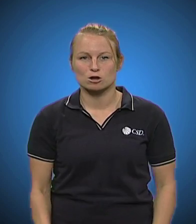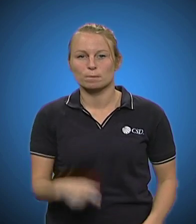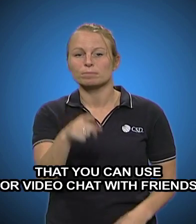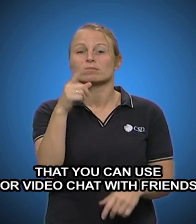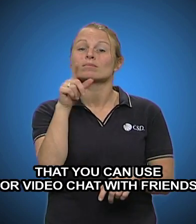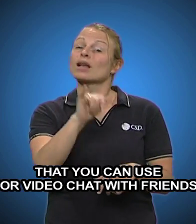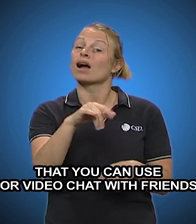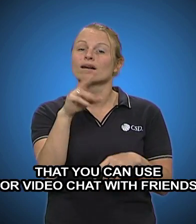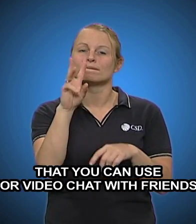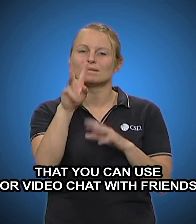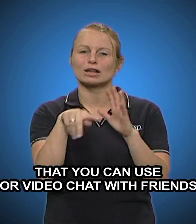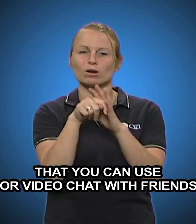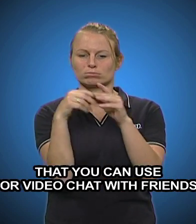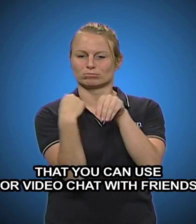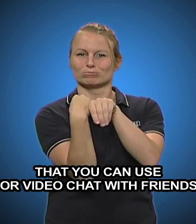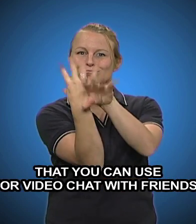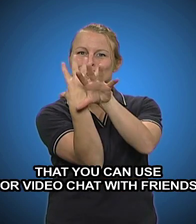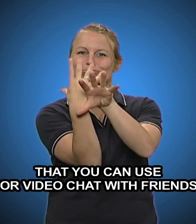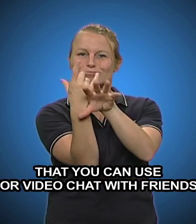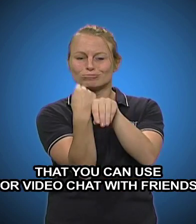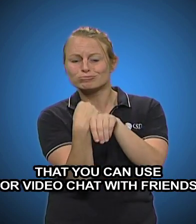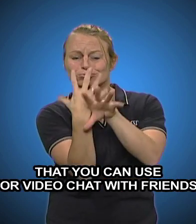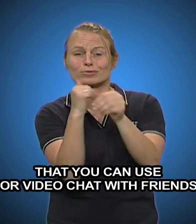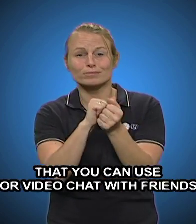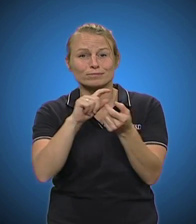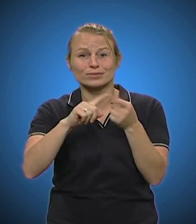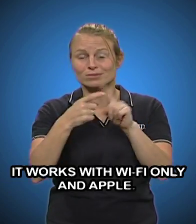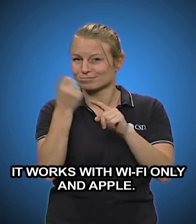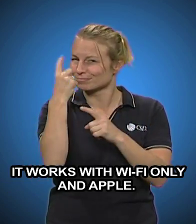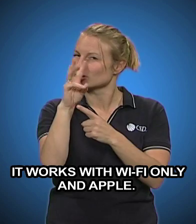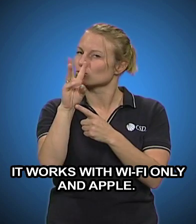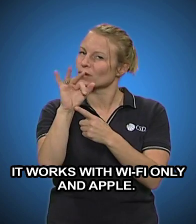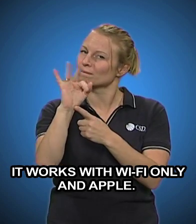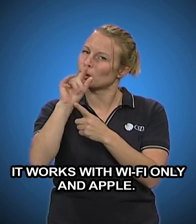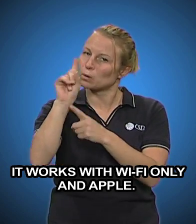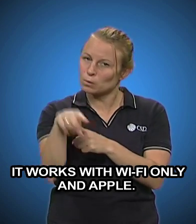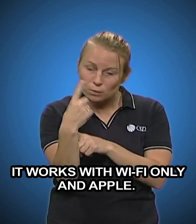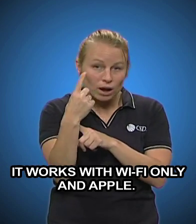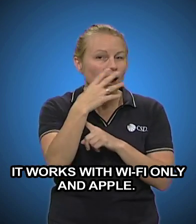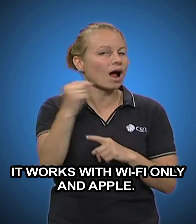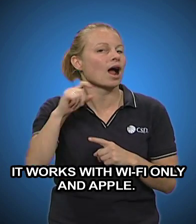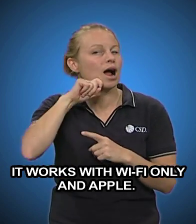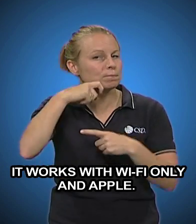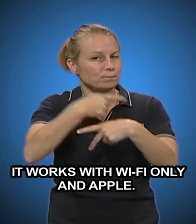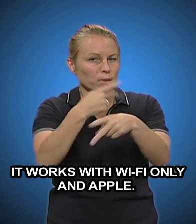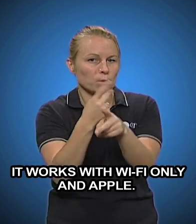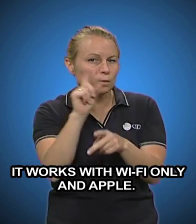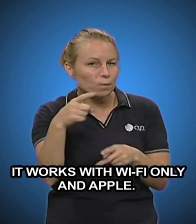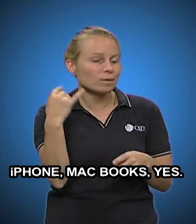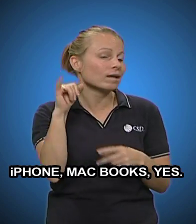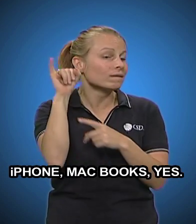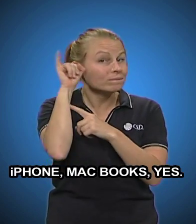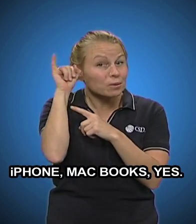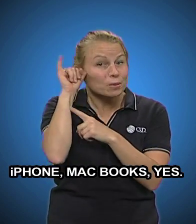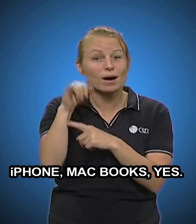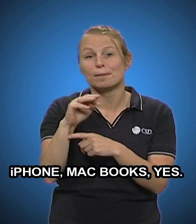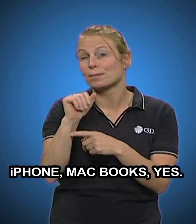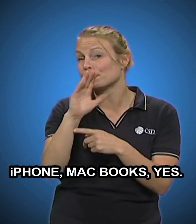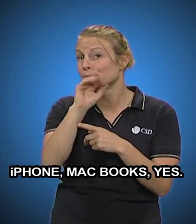That video could be used for video chat with friends. It works with Wi-Fi only, and Apple, iPhone, MacBooks.